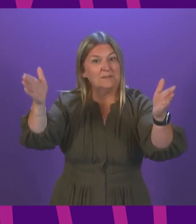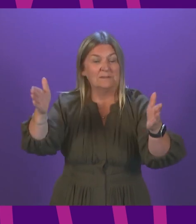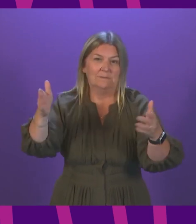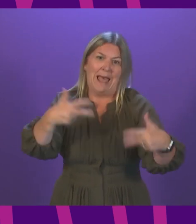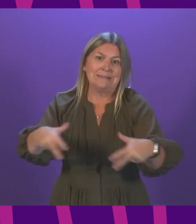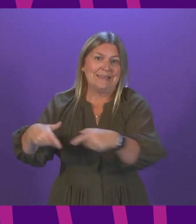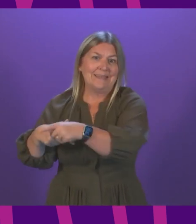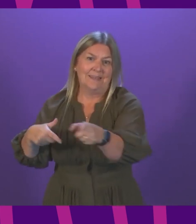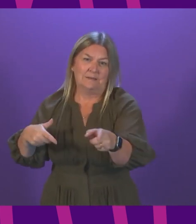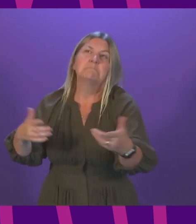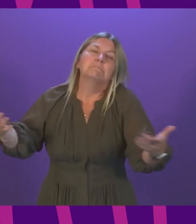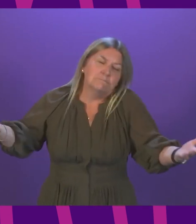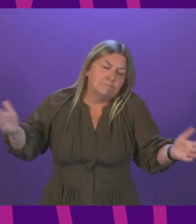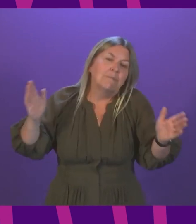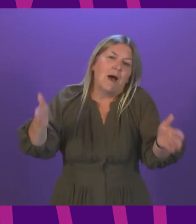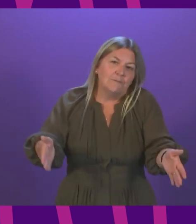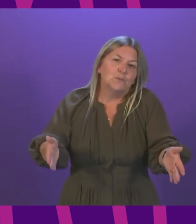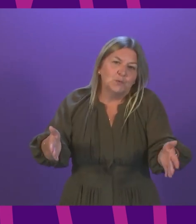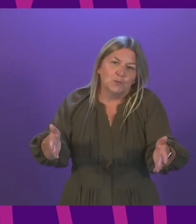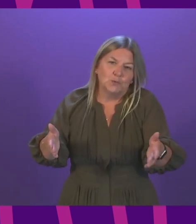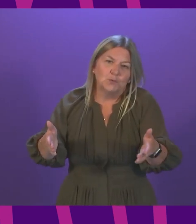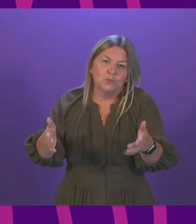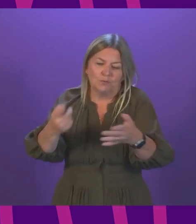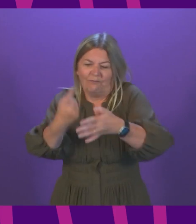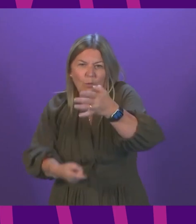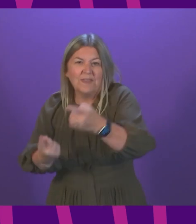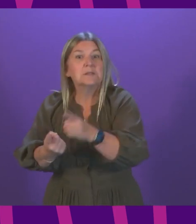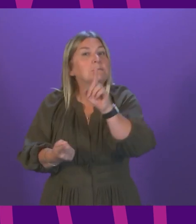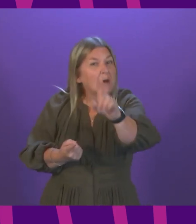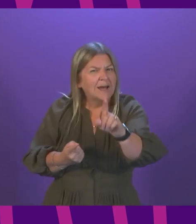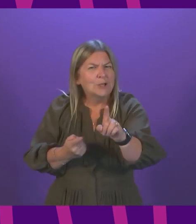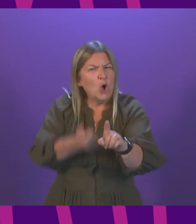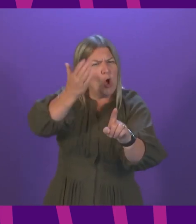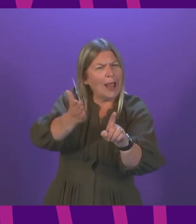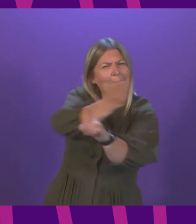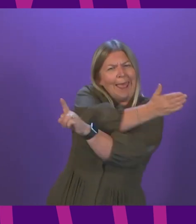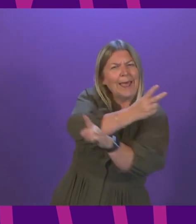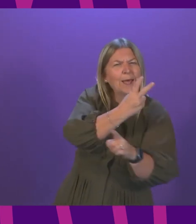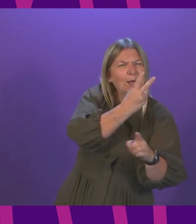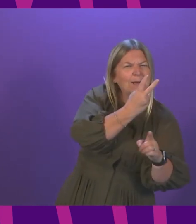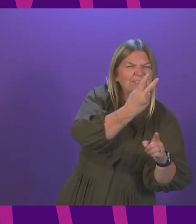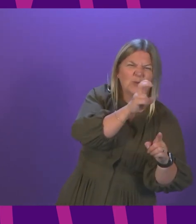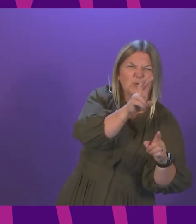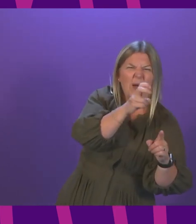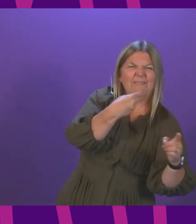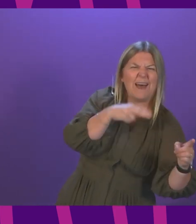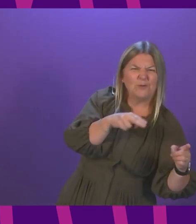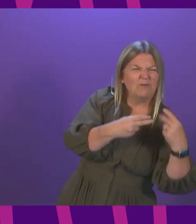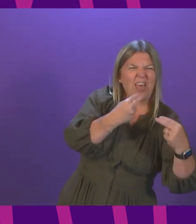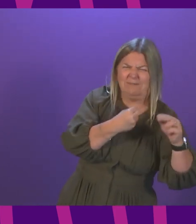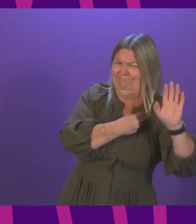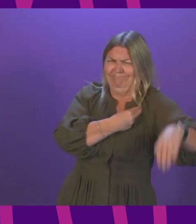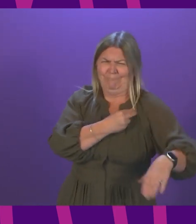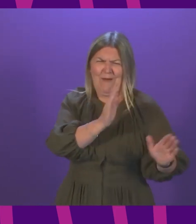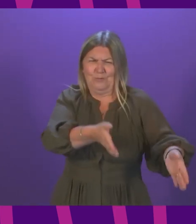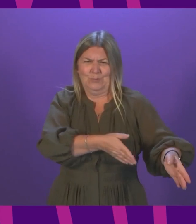certification scheme. However, they won't need to check people coming in for a pub lunch 12 hours earlier. That clearly wouldn't be reasonable. But by the evening,